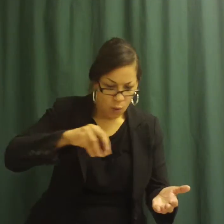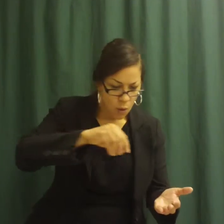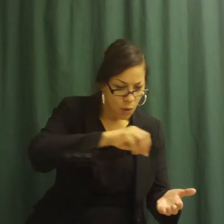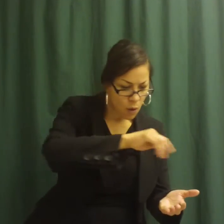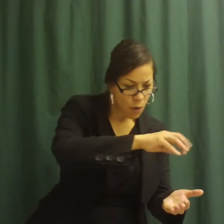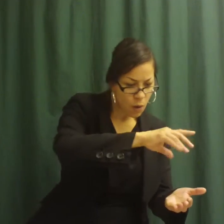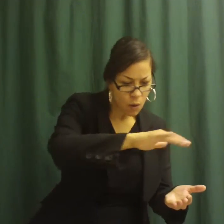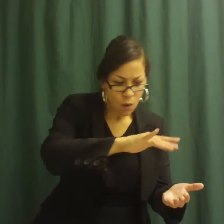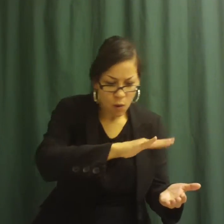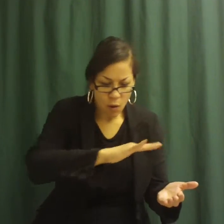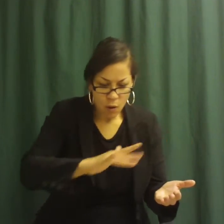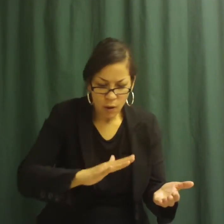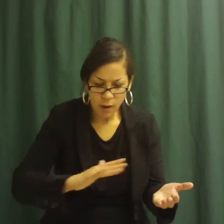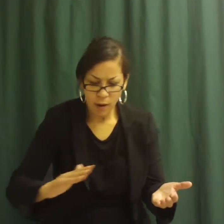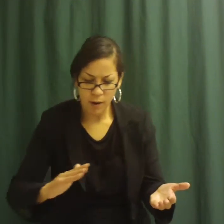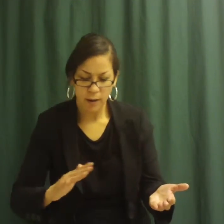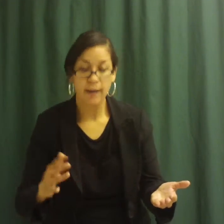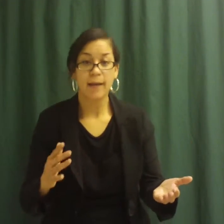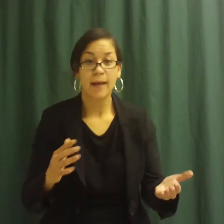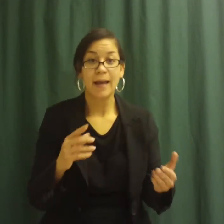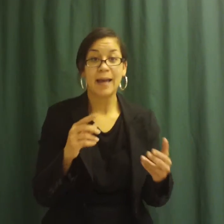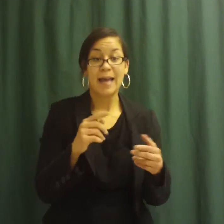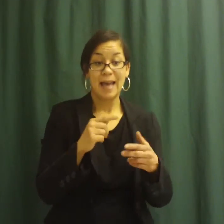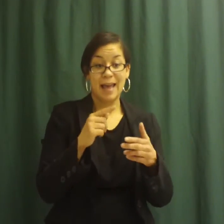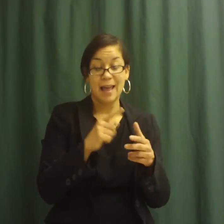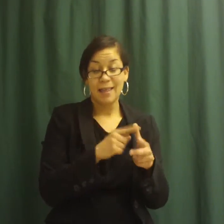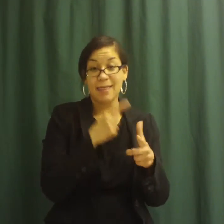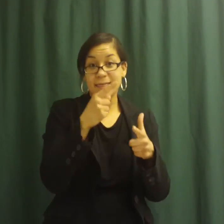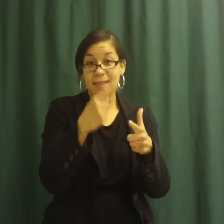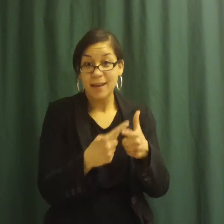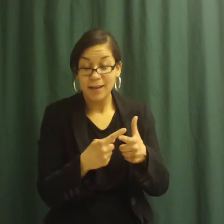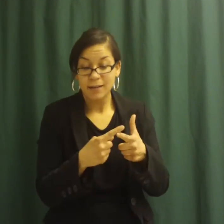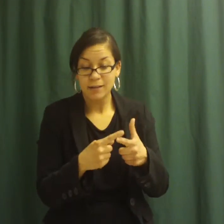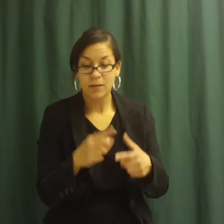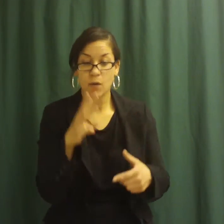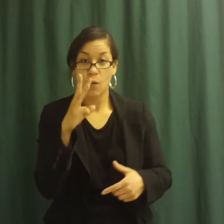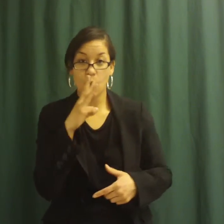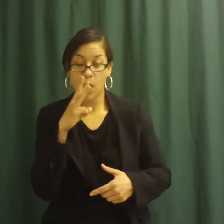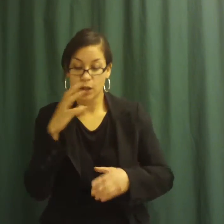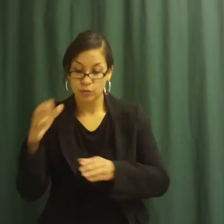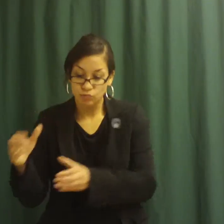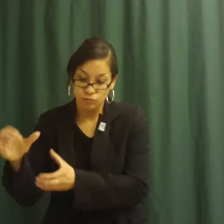Water the seeds gently using a watering can with a fine spray.